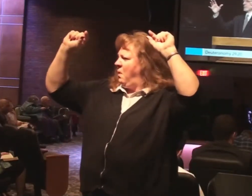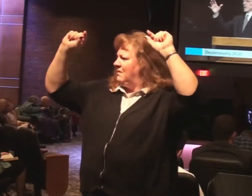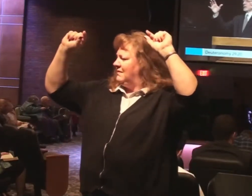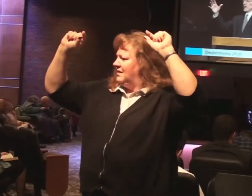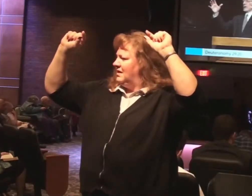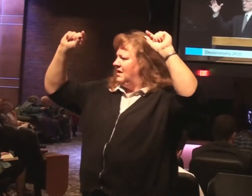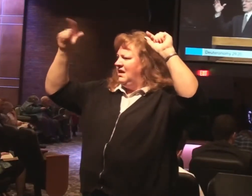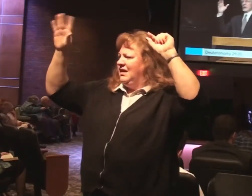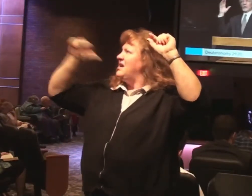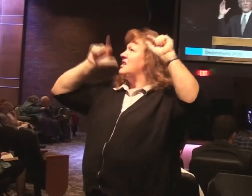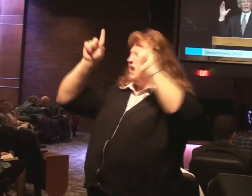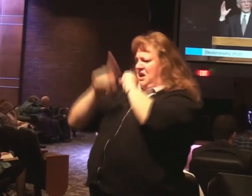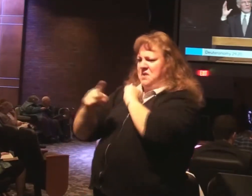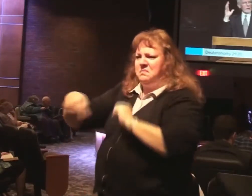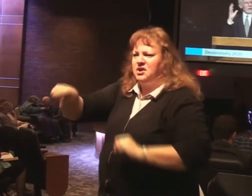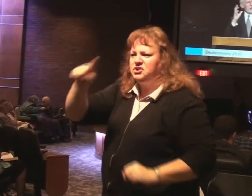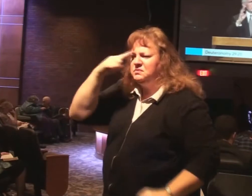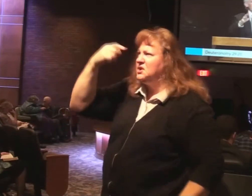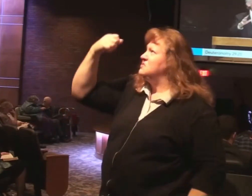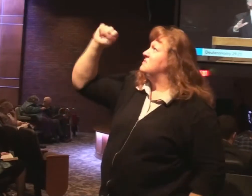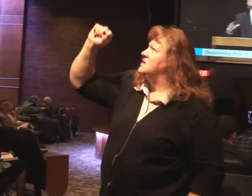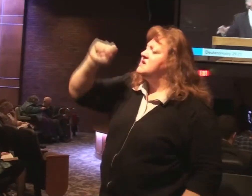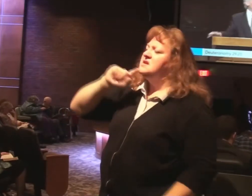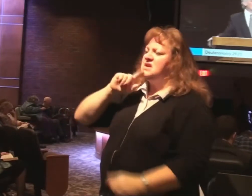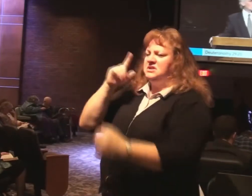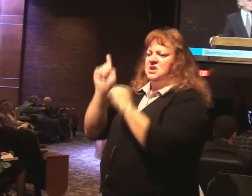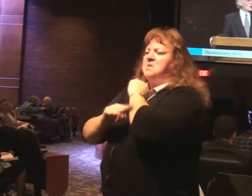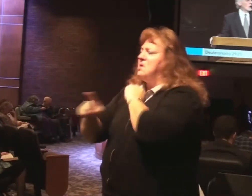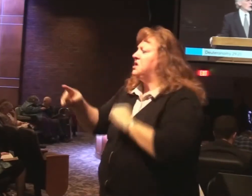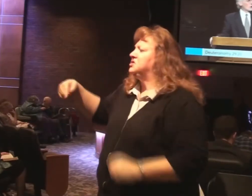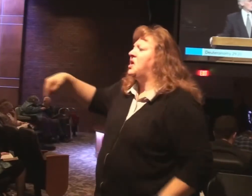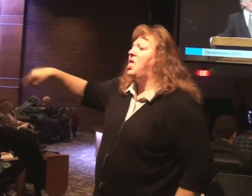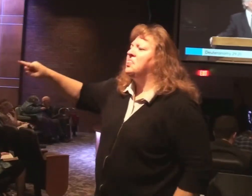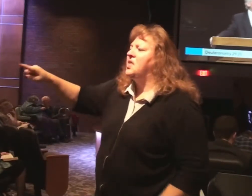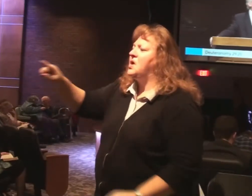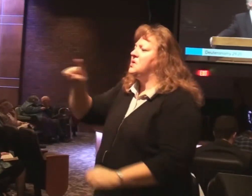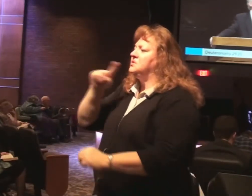God's not going to punish you for your rebellion. He's going to punish those who are attacking you.